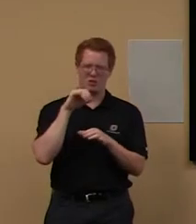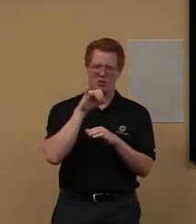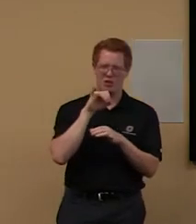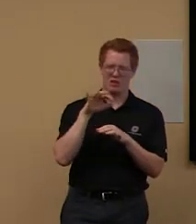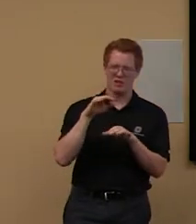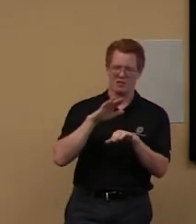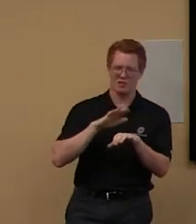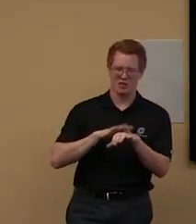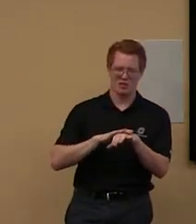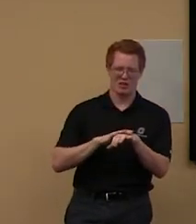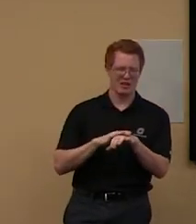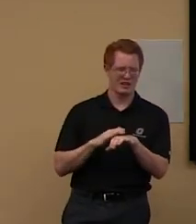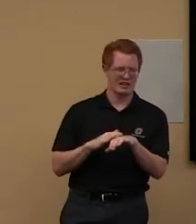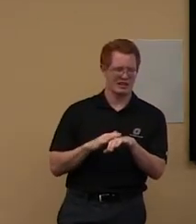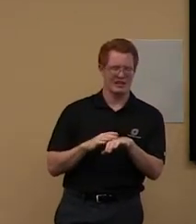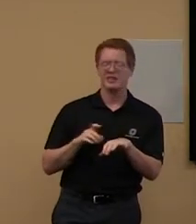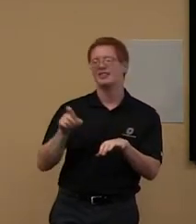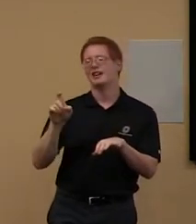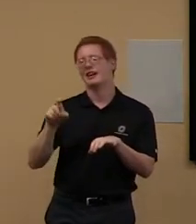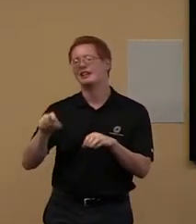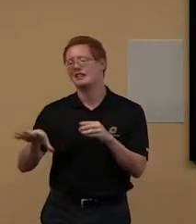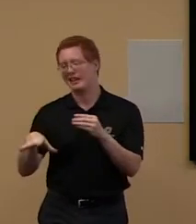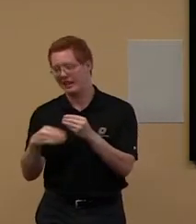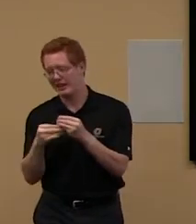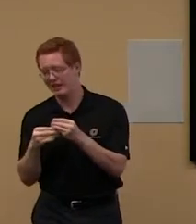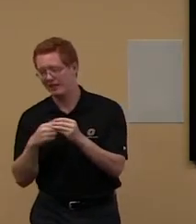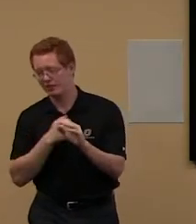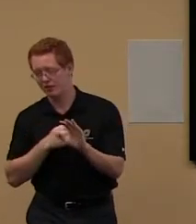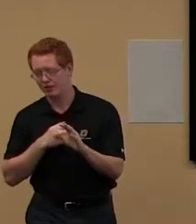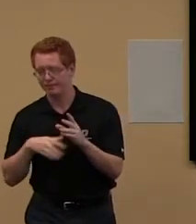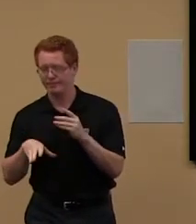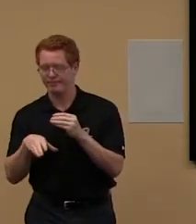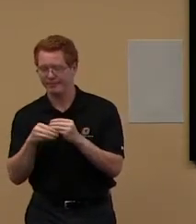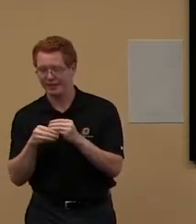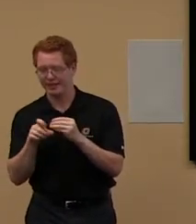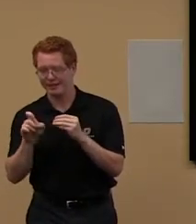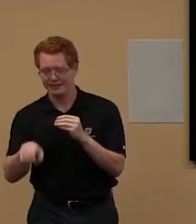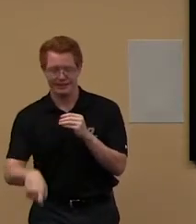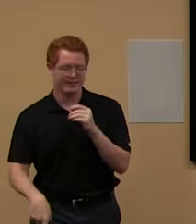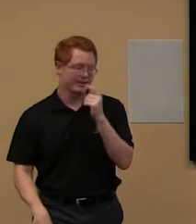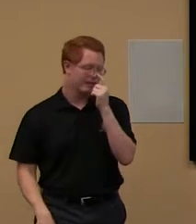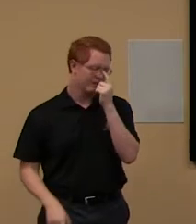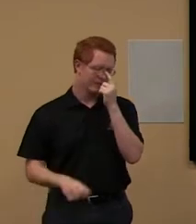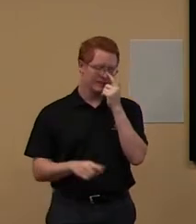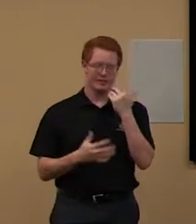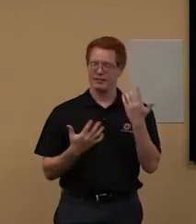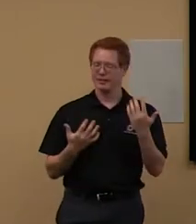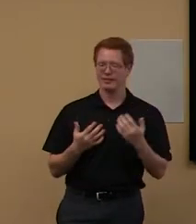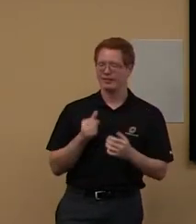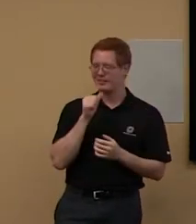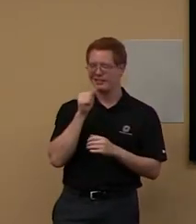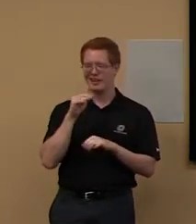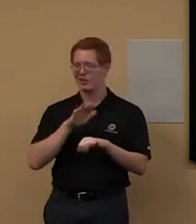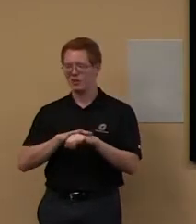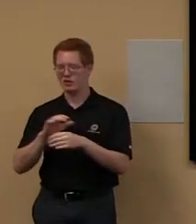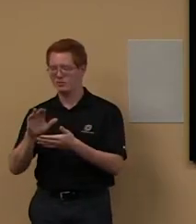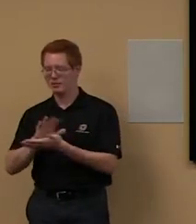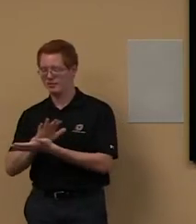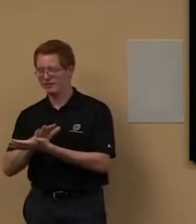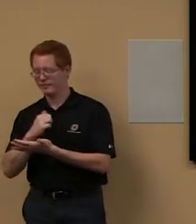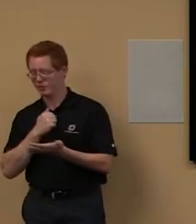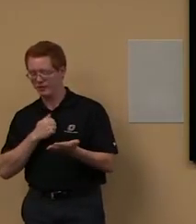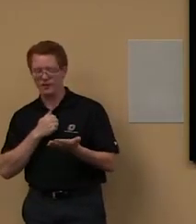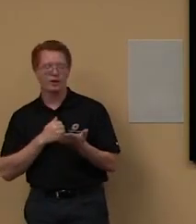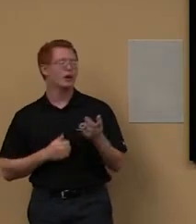Uh, I need to add it to here. This is, I can't believe it's not on here, but, um, but